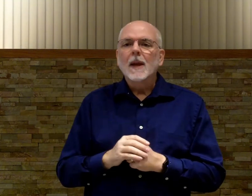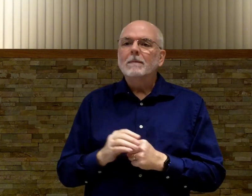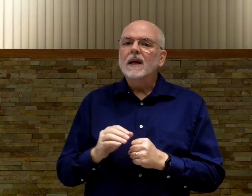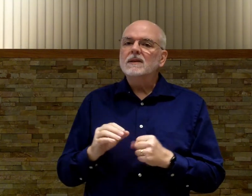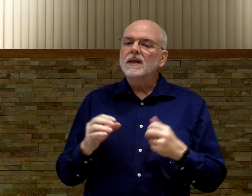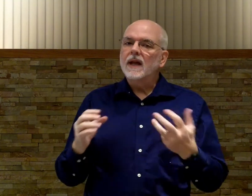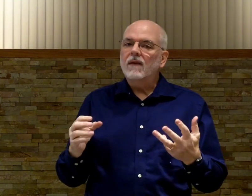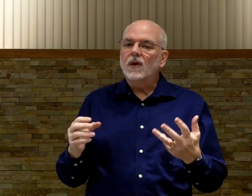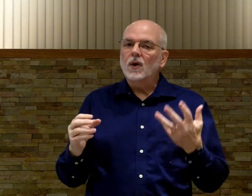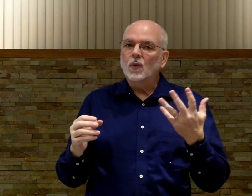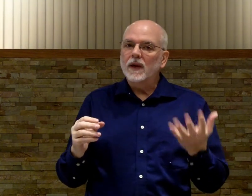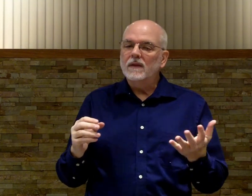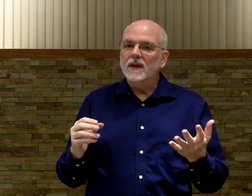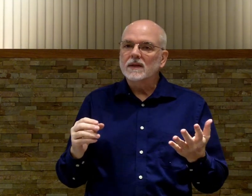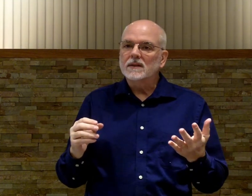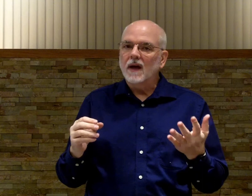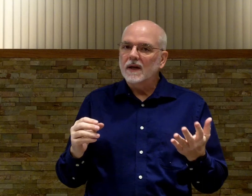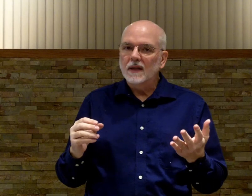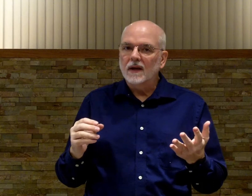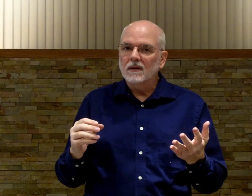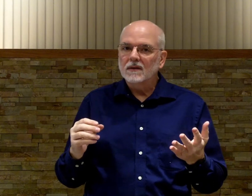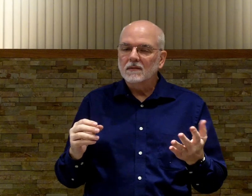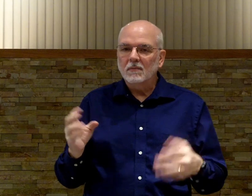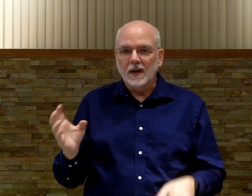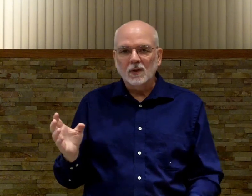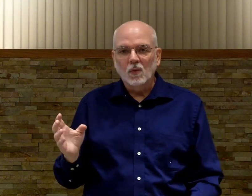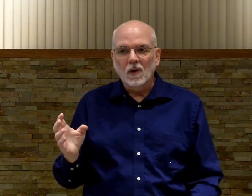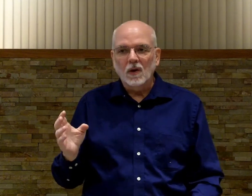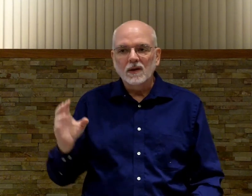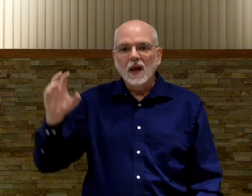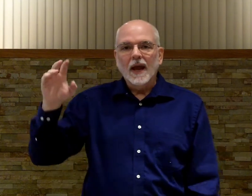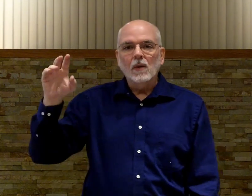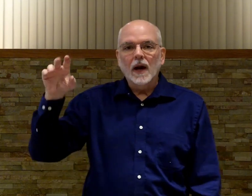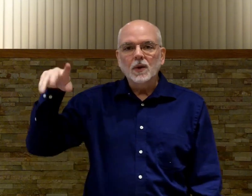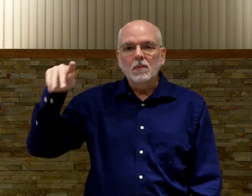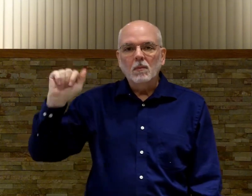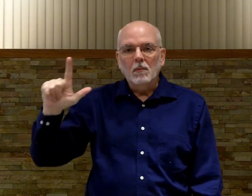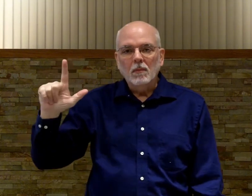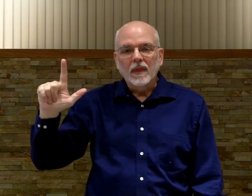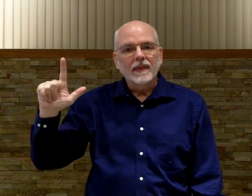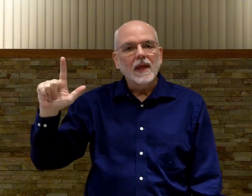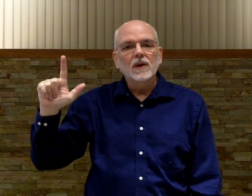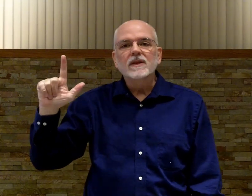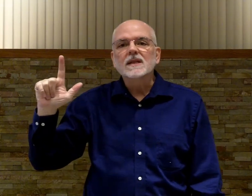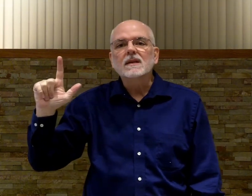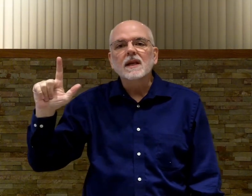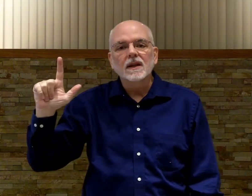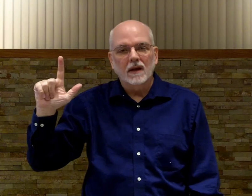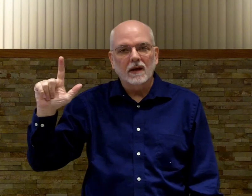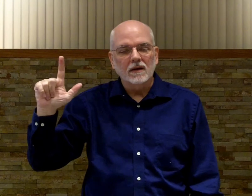Because the deaf are going to read this not as letters, but as words. And what I do, they don't even see the letters.